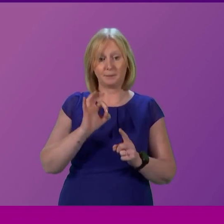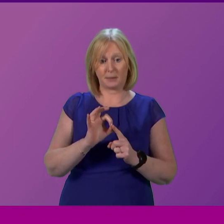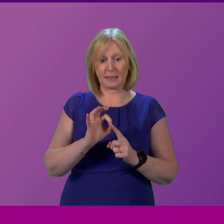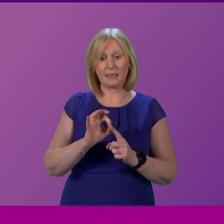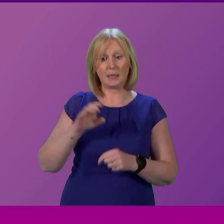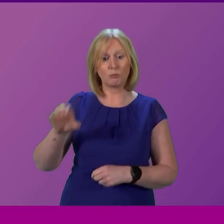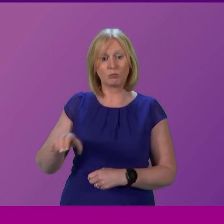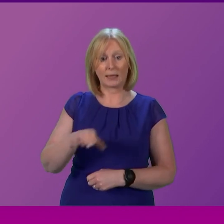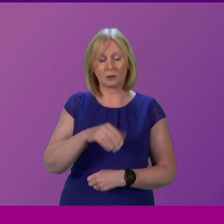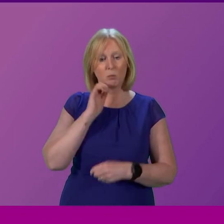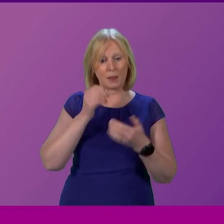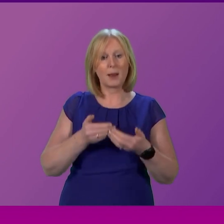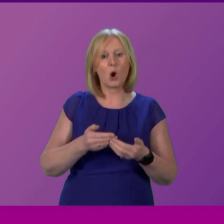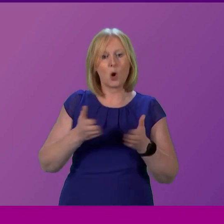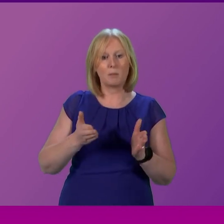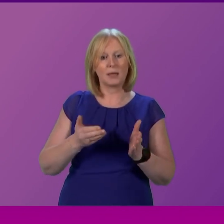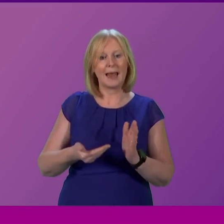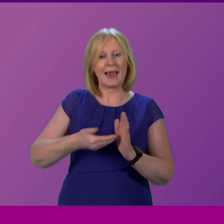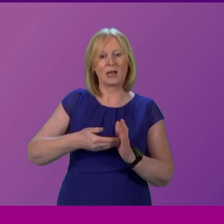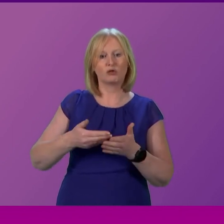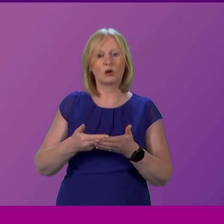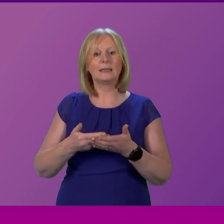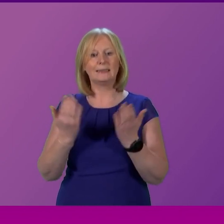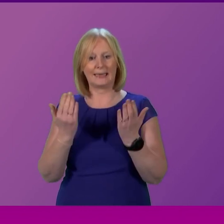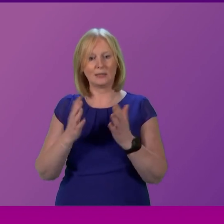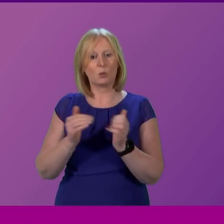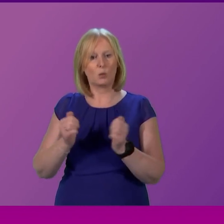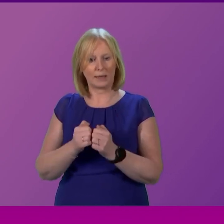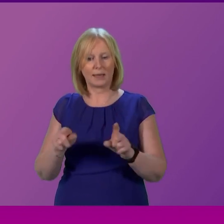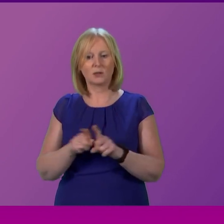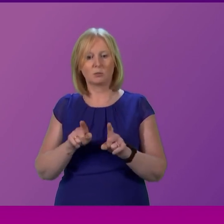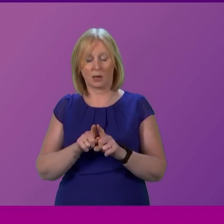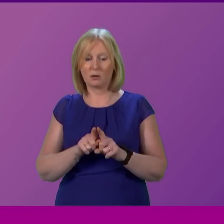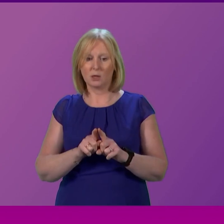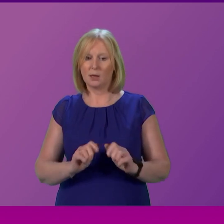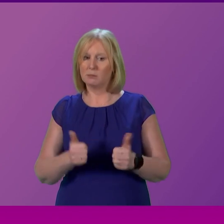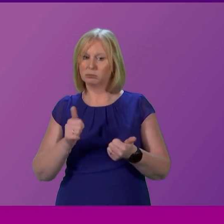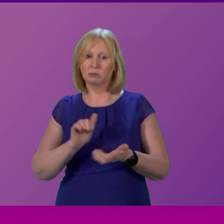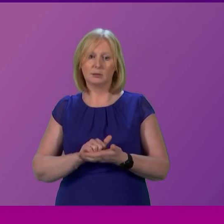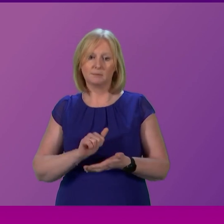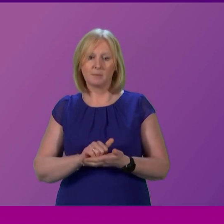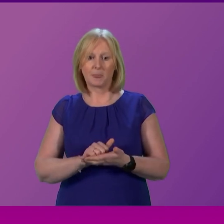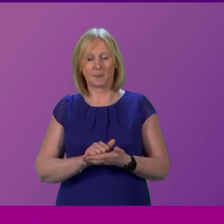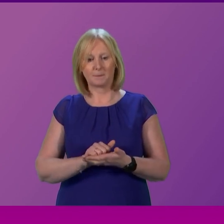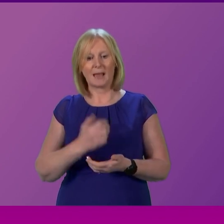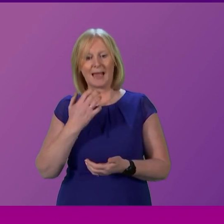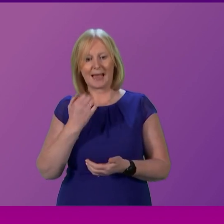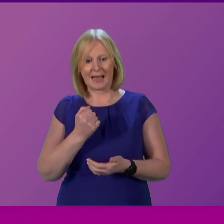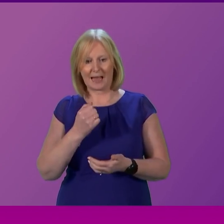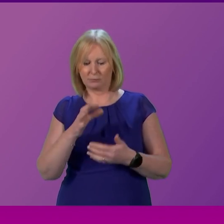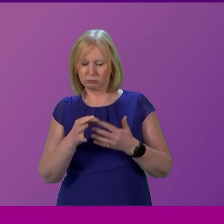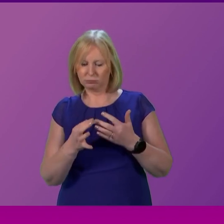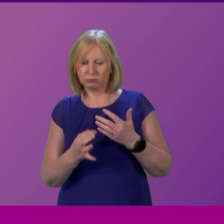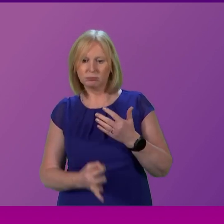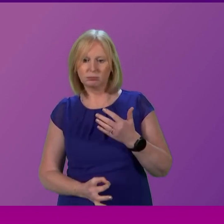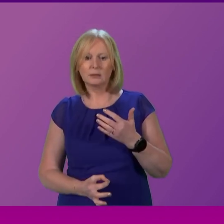in Lanarkshire will be open additional days on the weekends as well and that's something that I welcome I should say there are standing directions to every single health